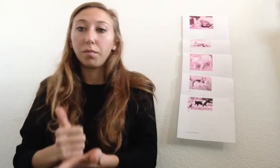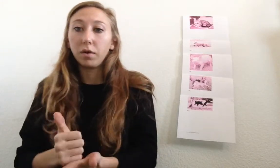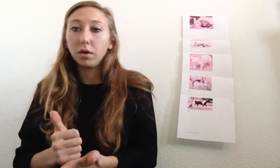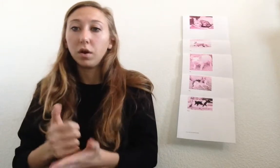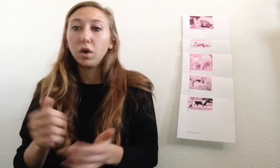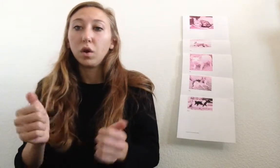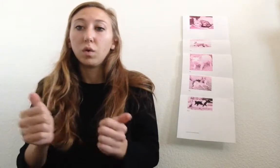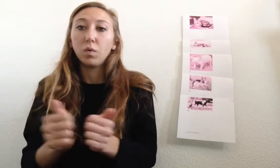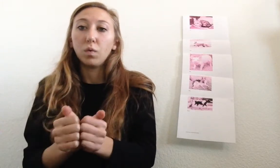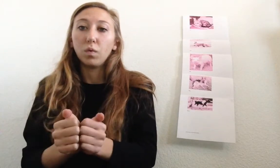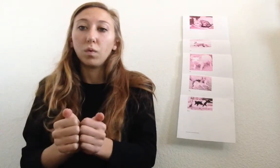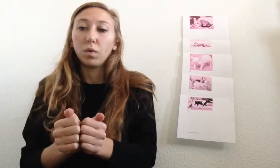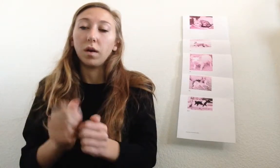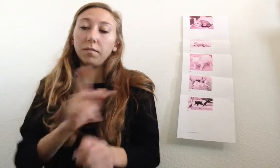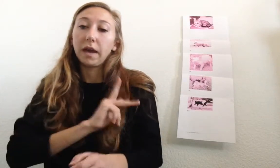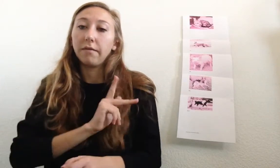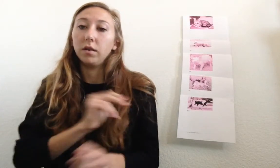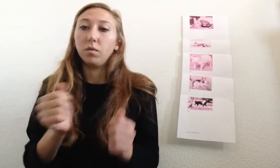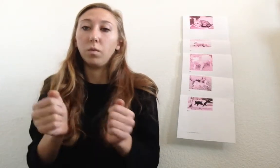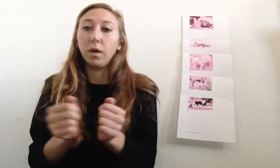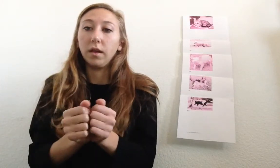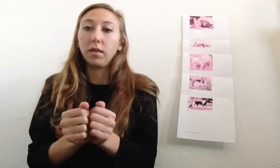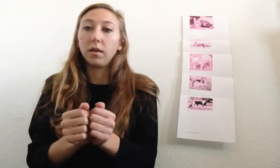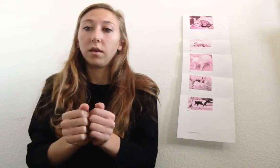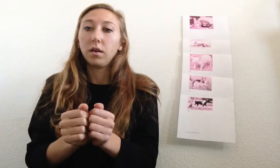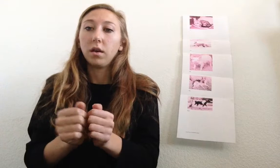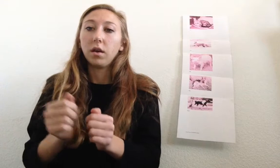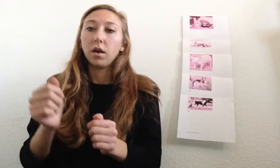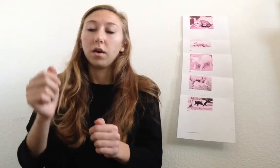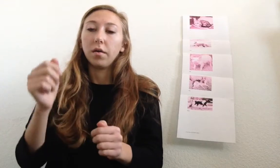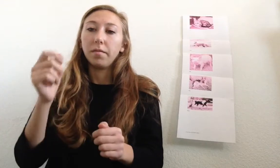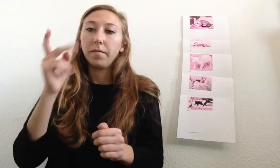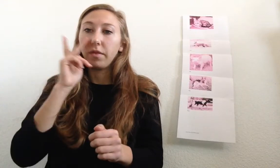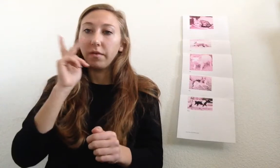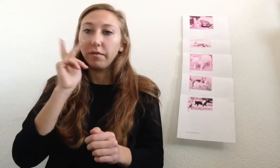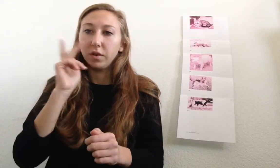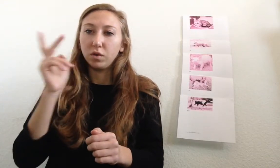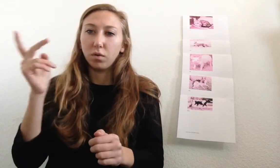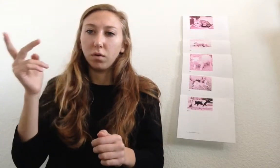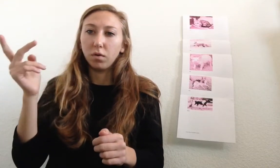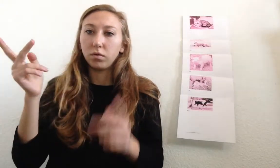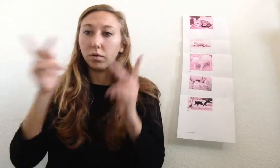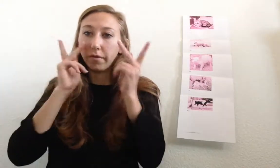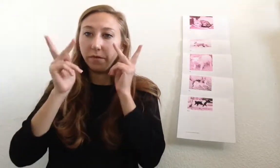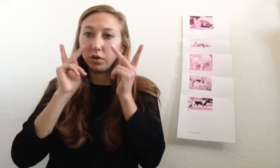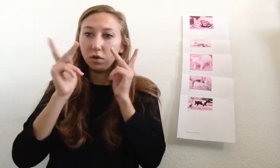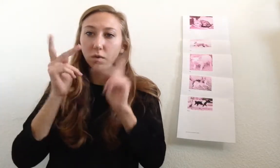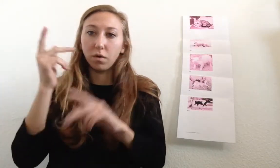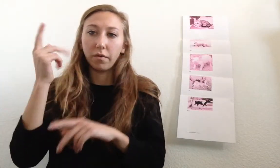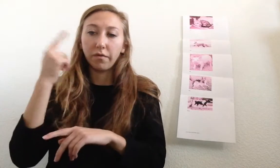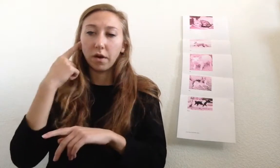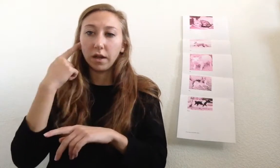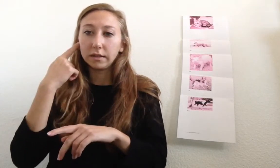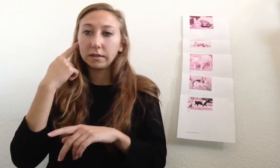Kevin with the visual phonics